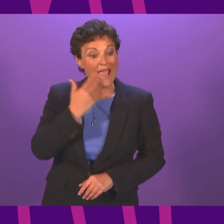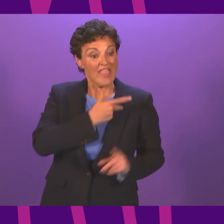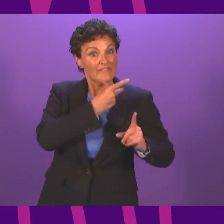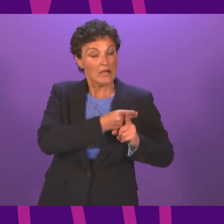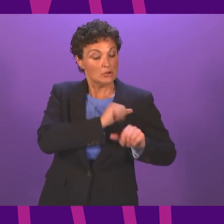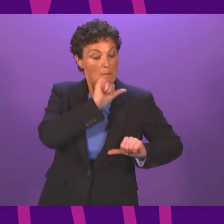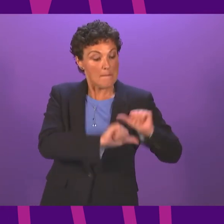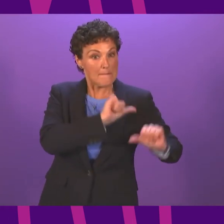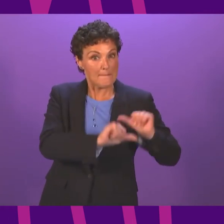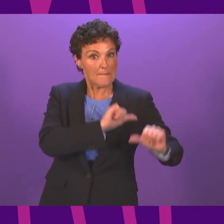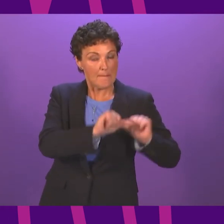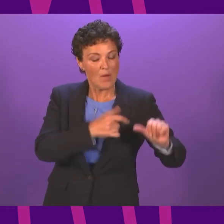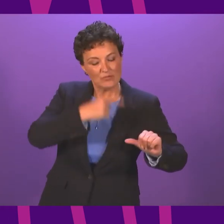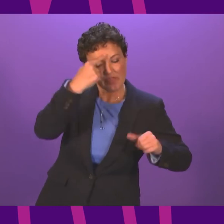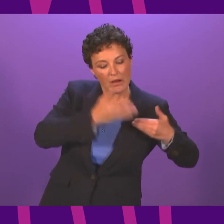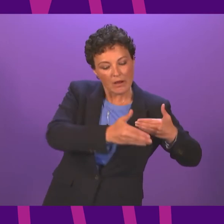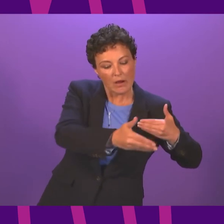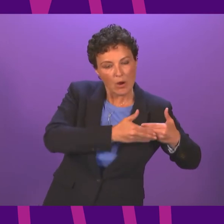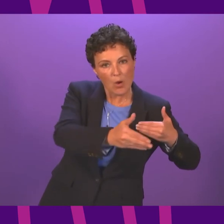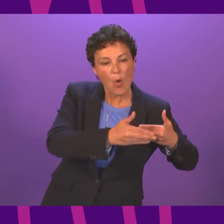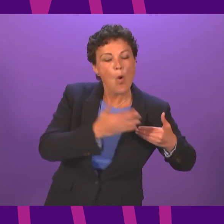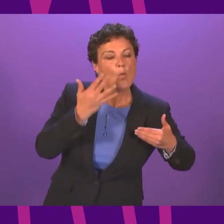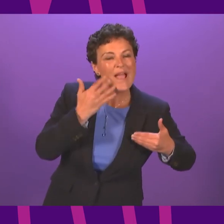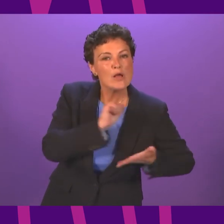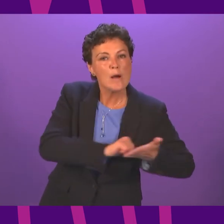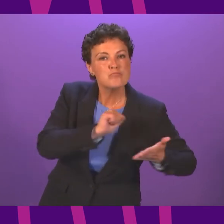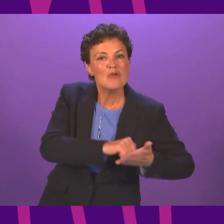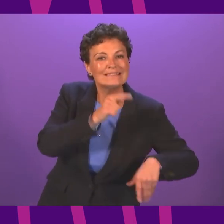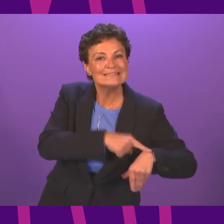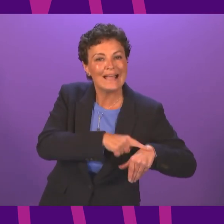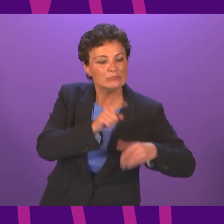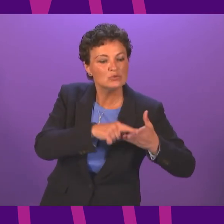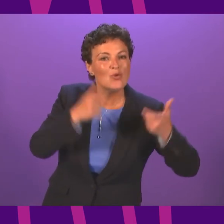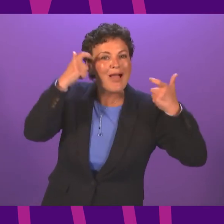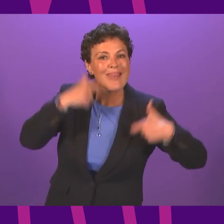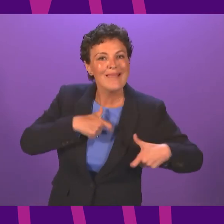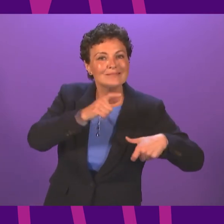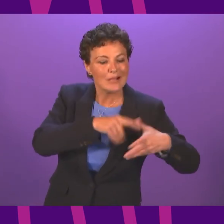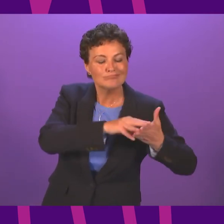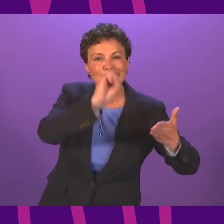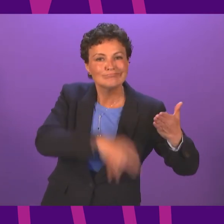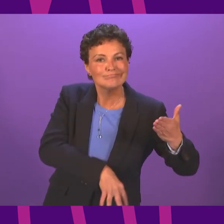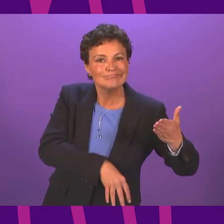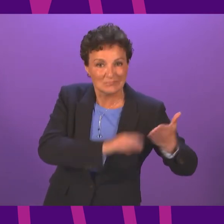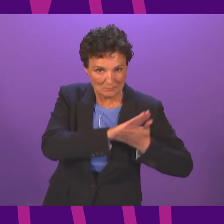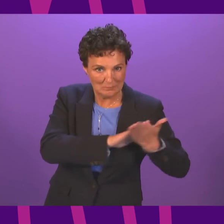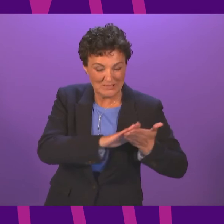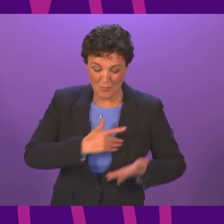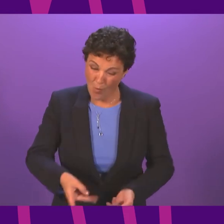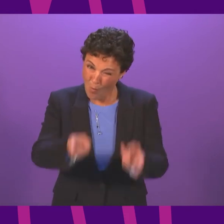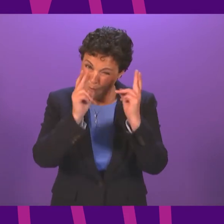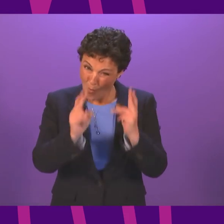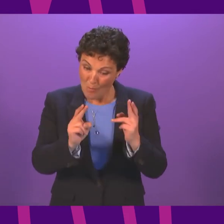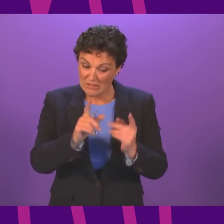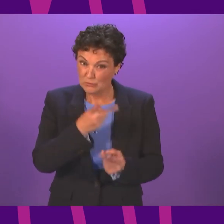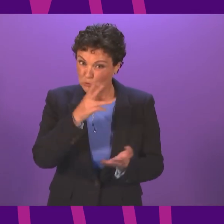what extent we can reduce the legal requirement for it. Ultimately, hope to remove the legal requirement for physical distancing,